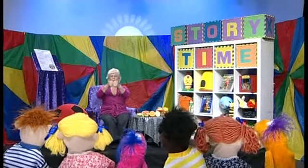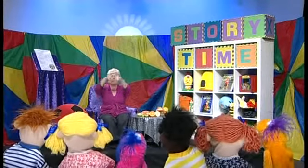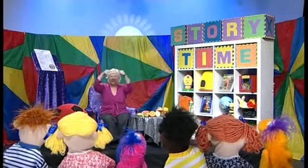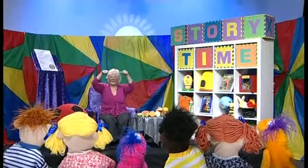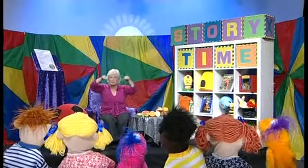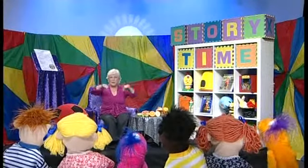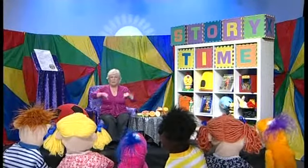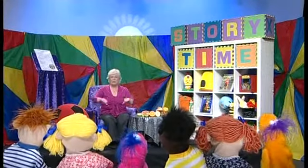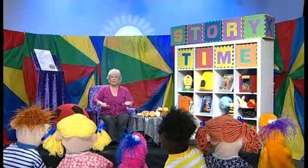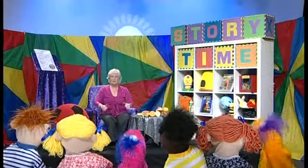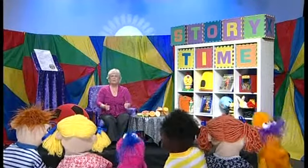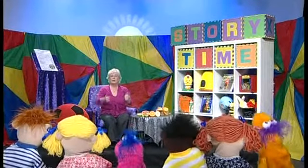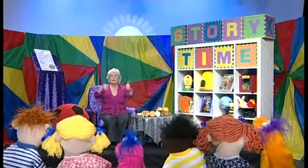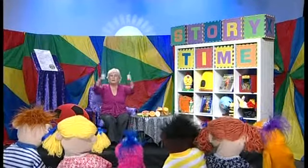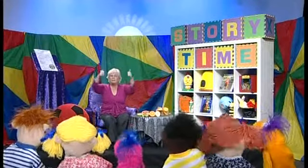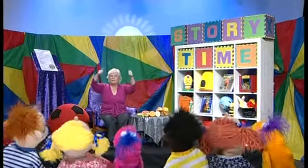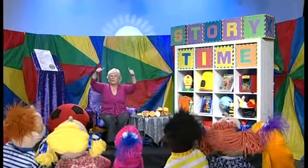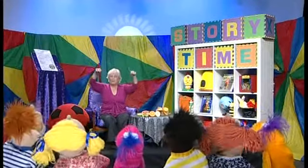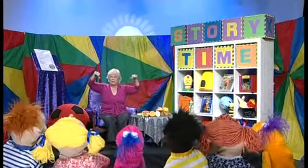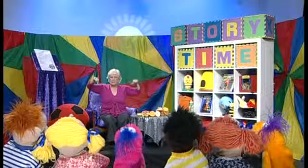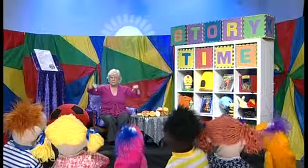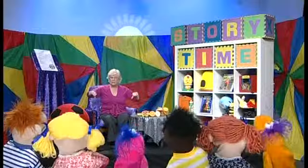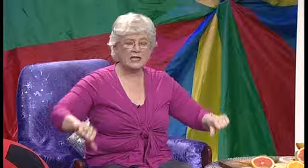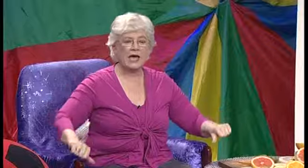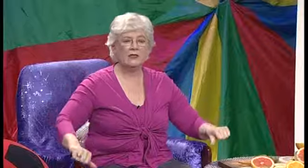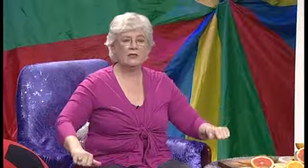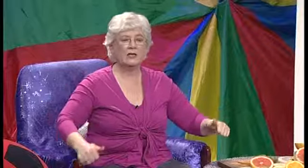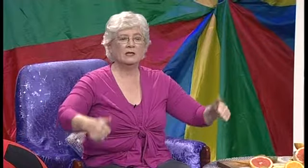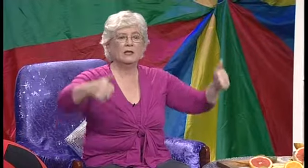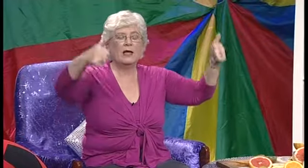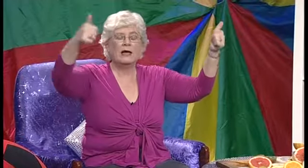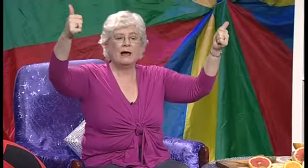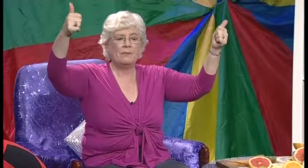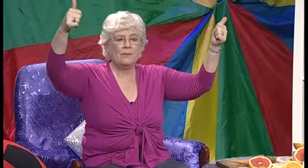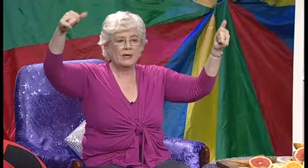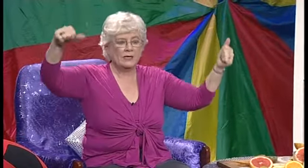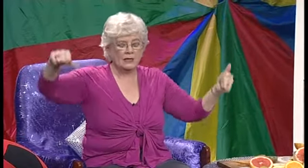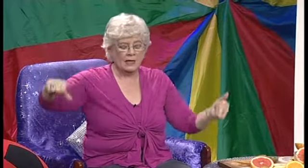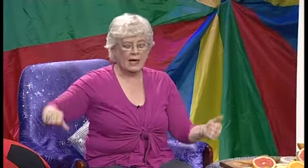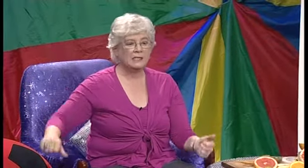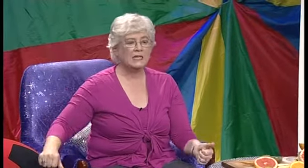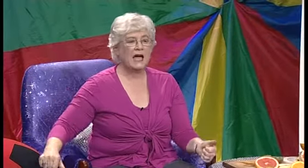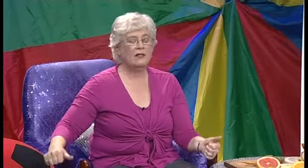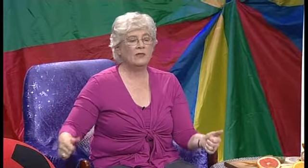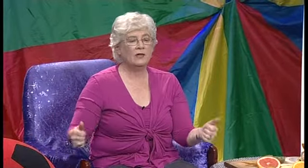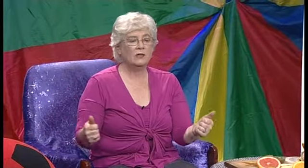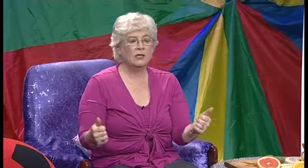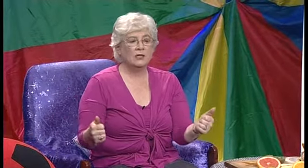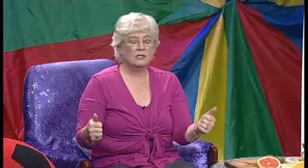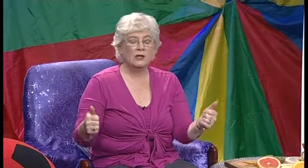went down the hill and up the hill and down the hill and up the hill and down the hill till